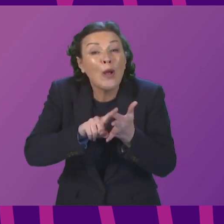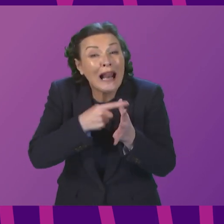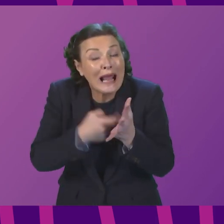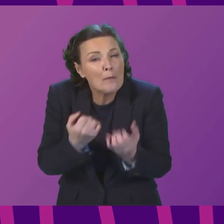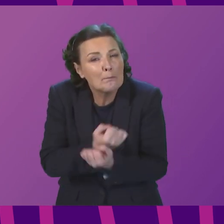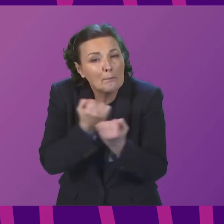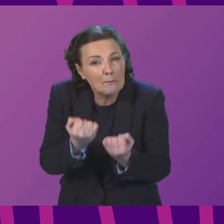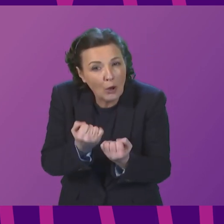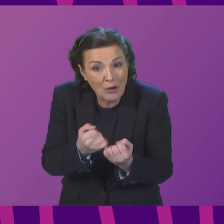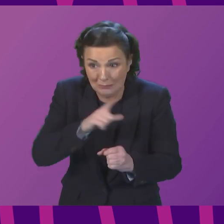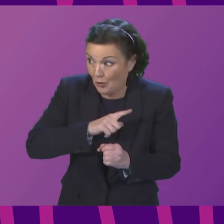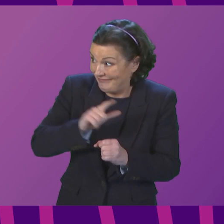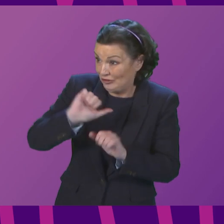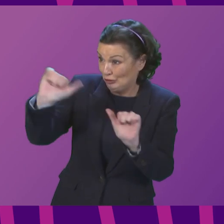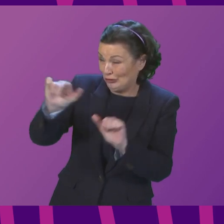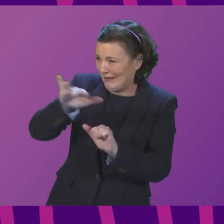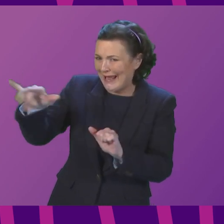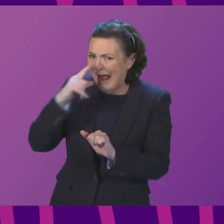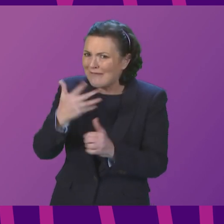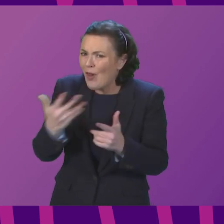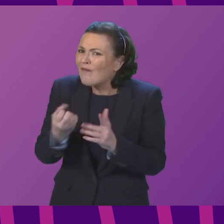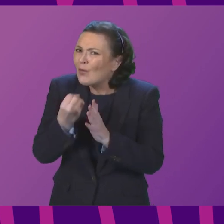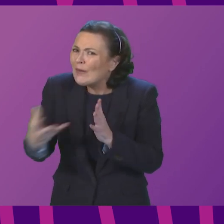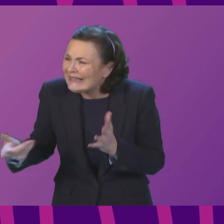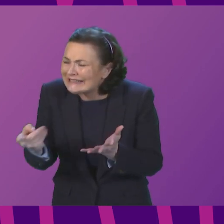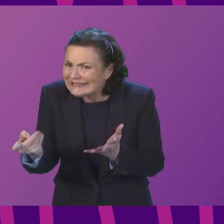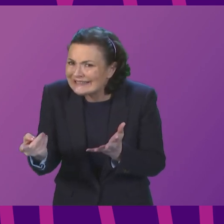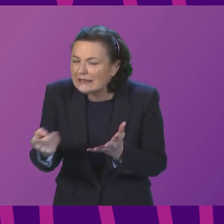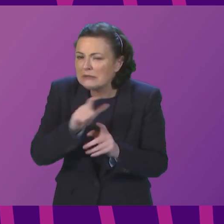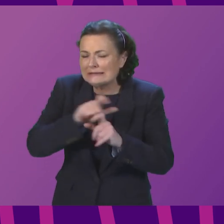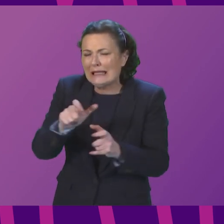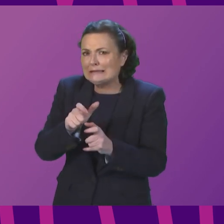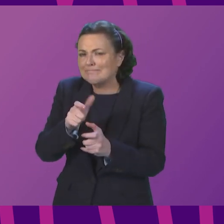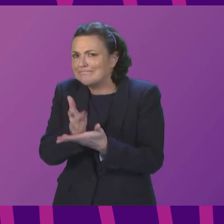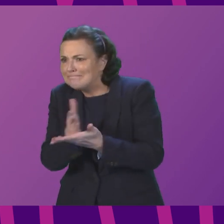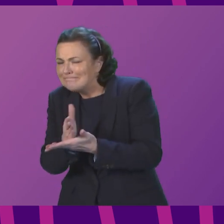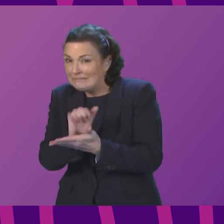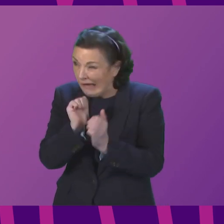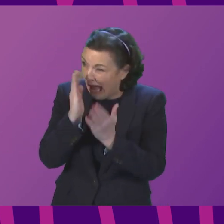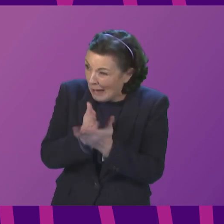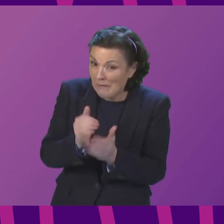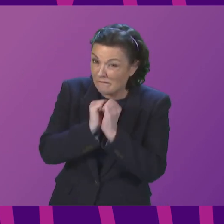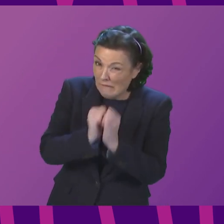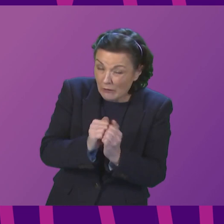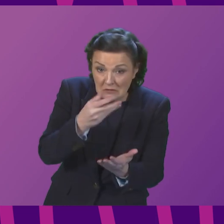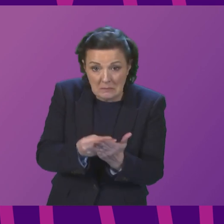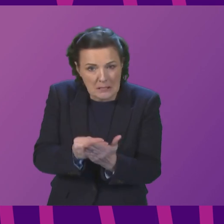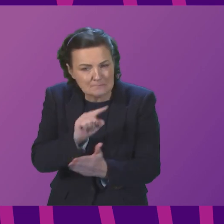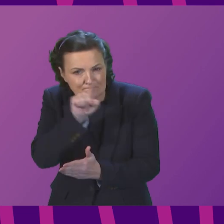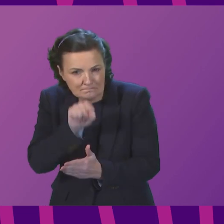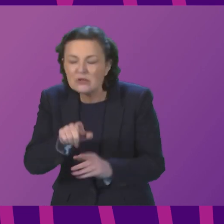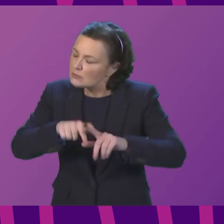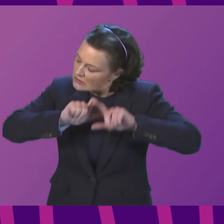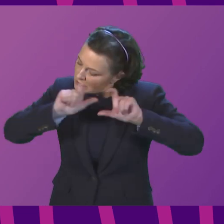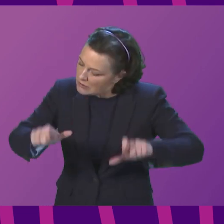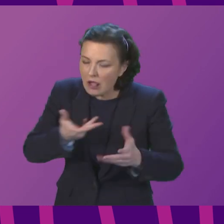is generated from current nuclear technology, but also the real doubts about value for money are well known. We will discuss